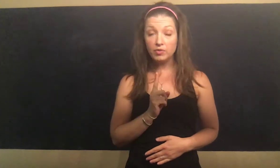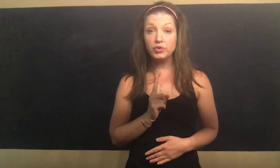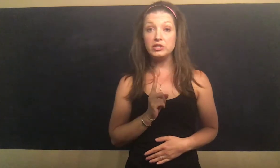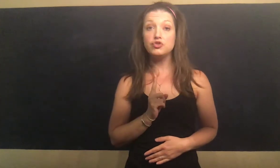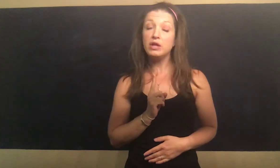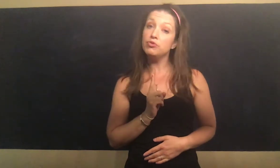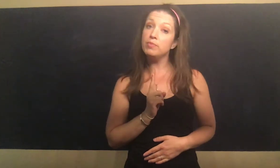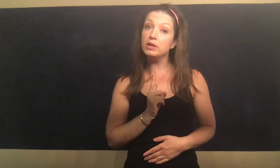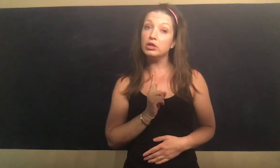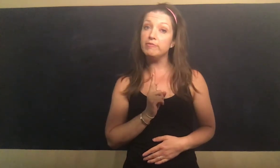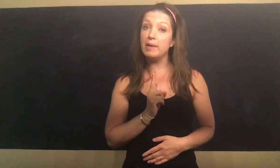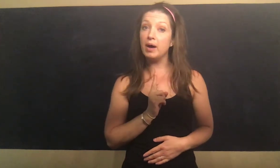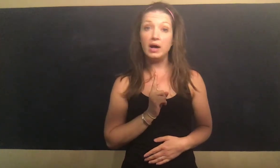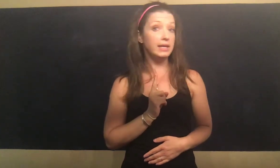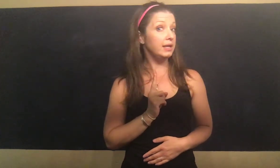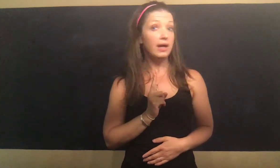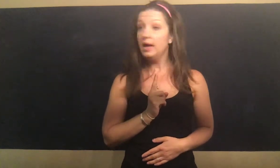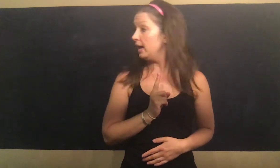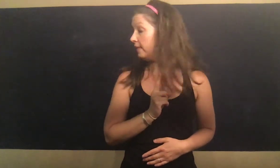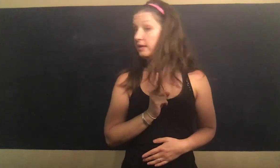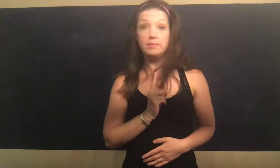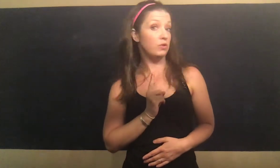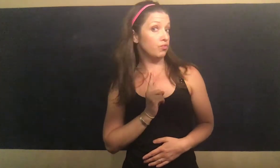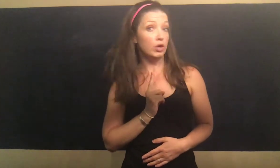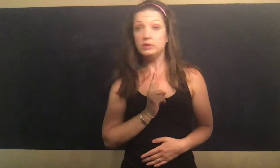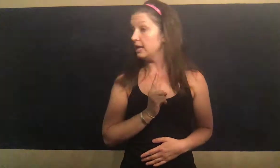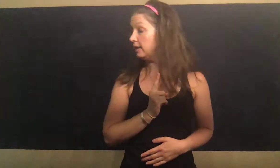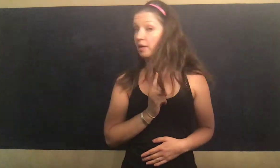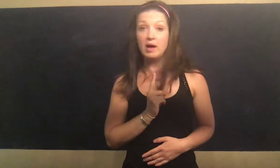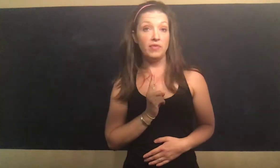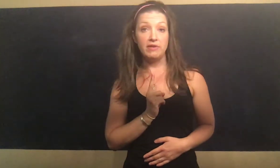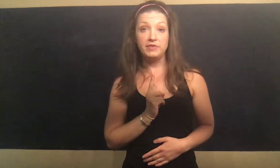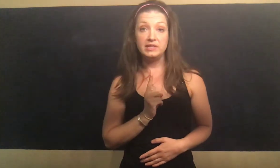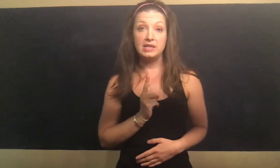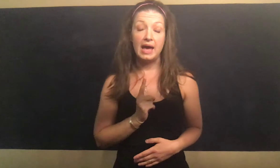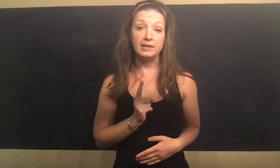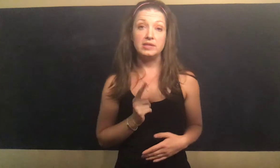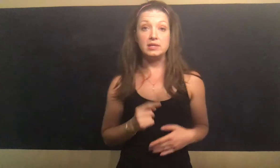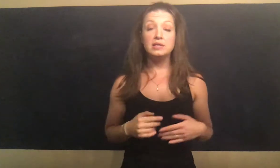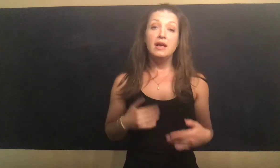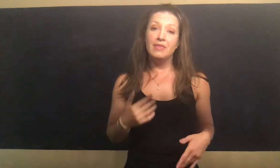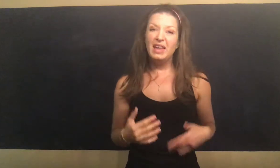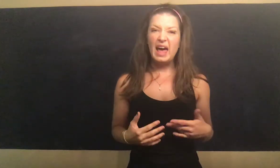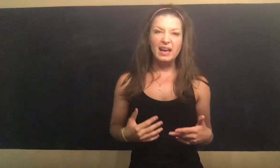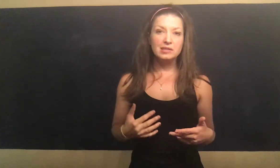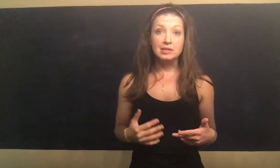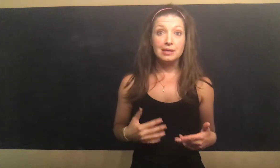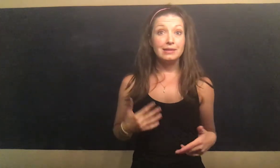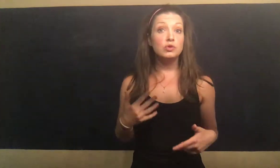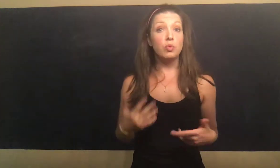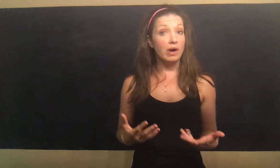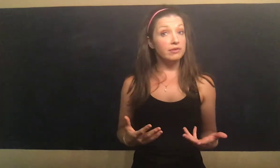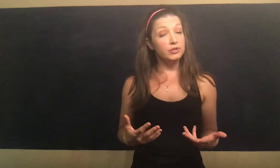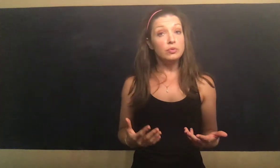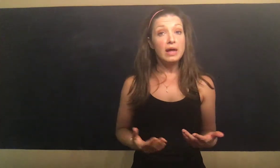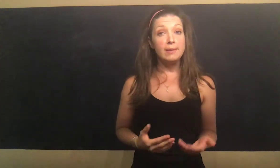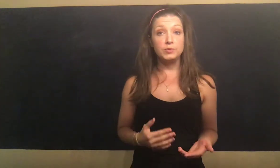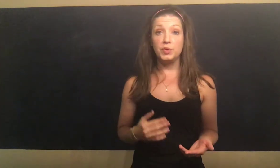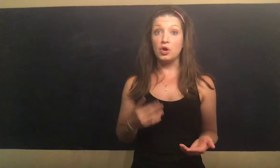running straight through the middle of my body, and then me rotating about that fixed axis. That axis has quite a few names. We could